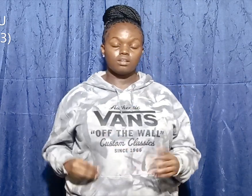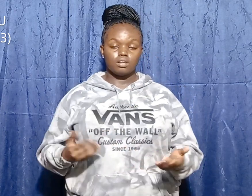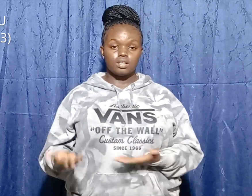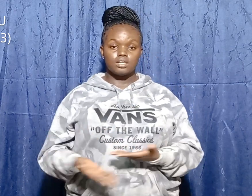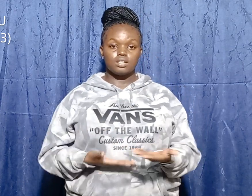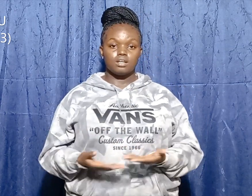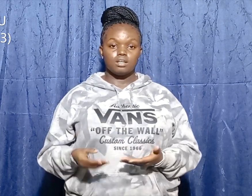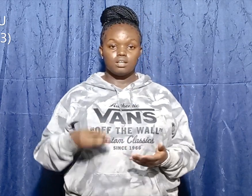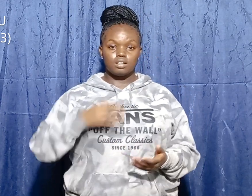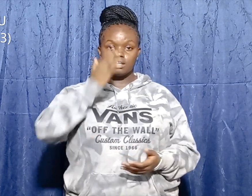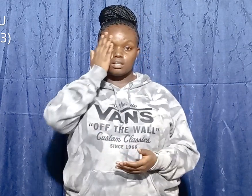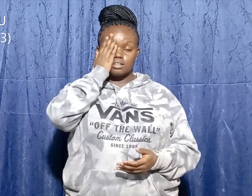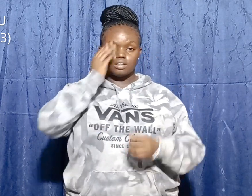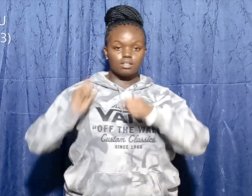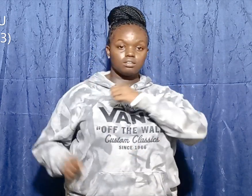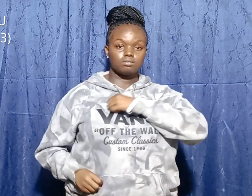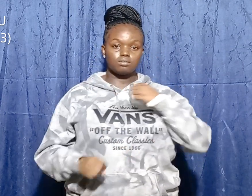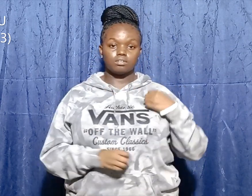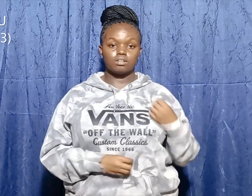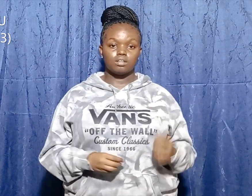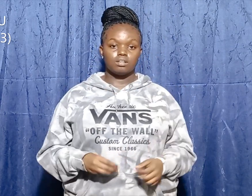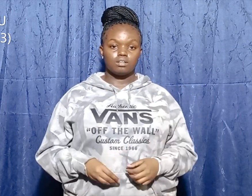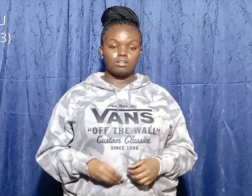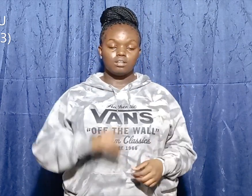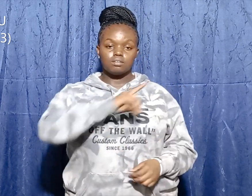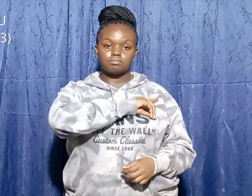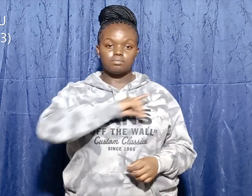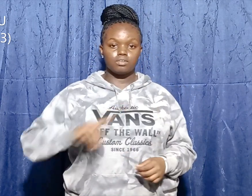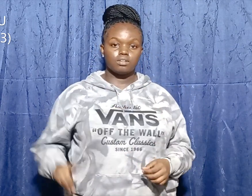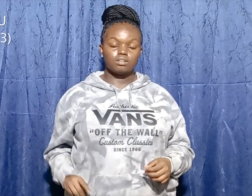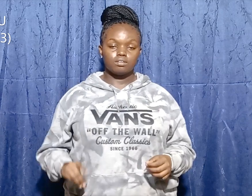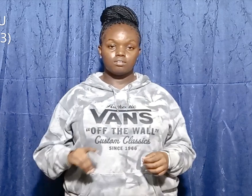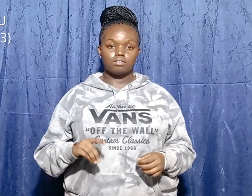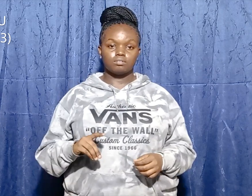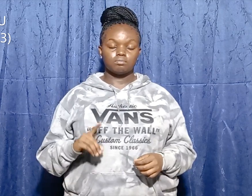David's first-born brother saw David and he was uncle.